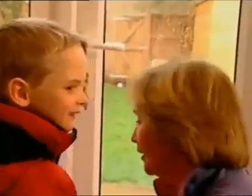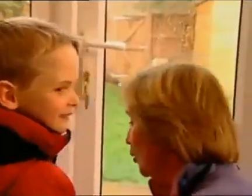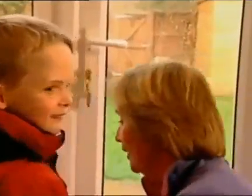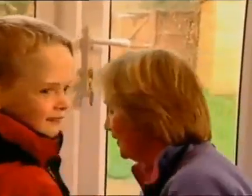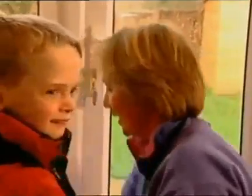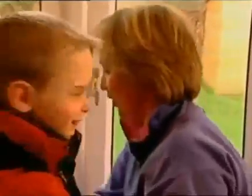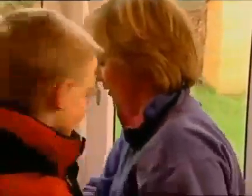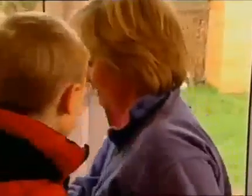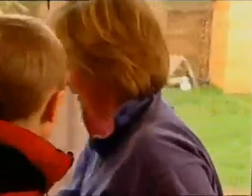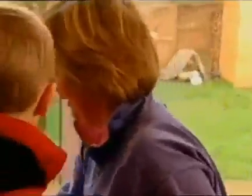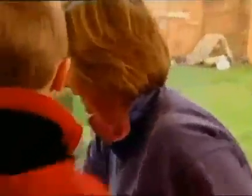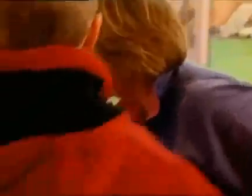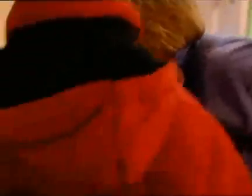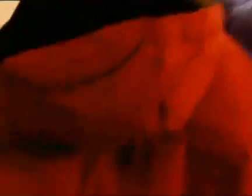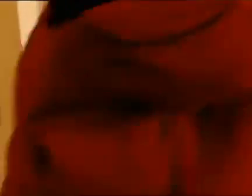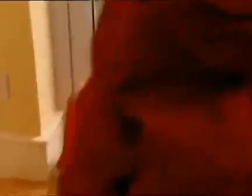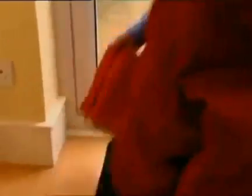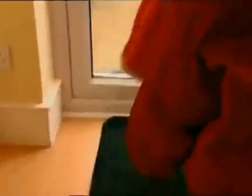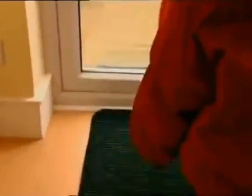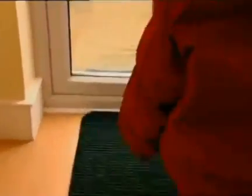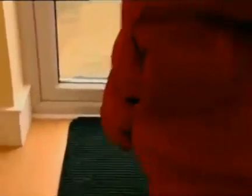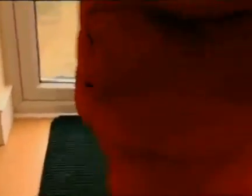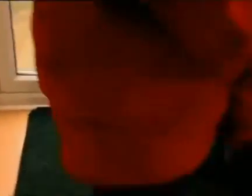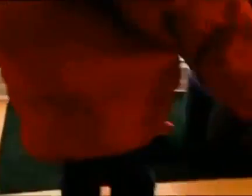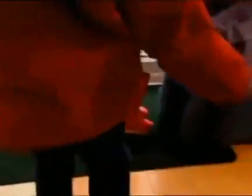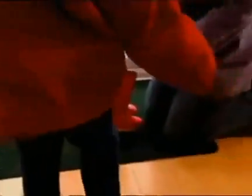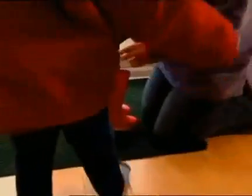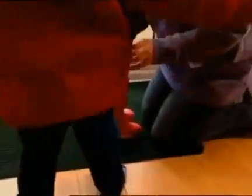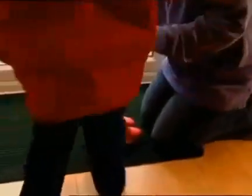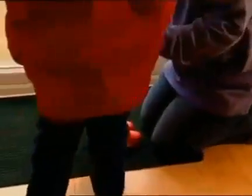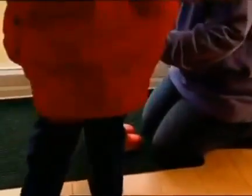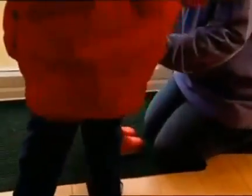Oh, here they are. Here they are. Here. Put your boots on. Come on, then.